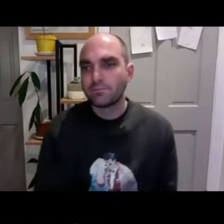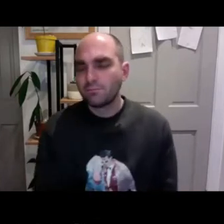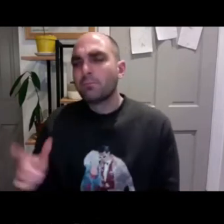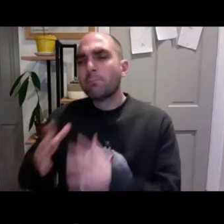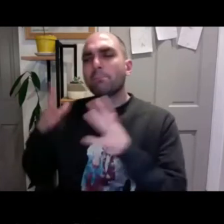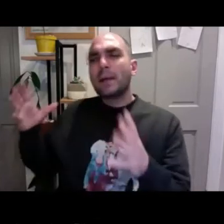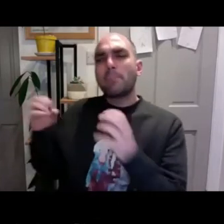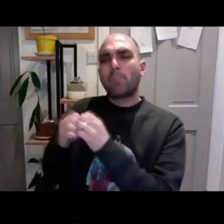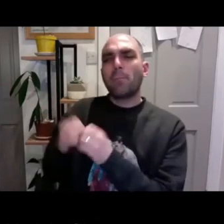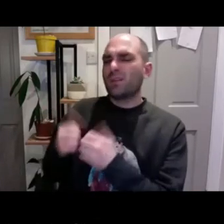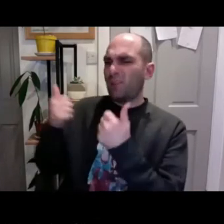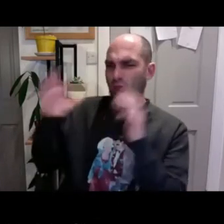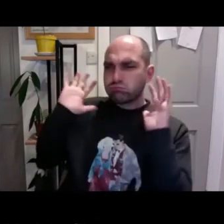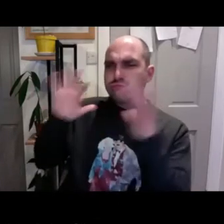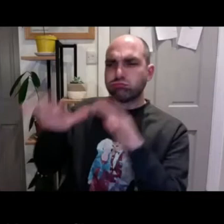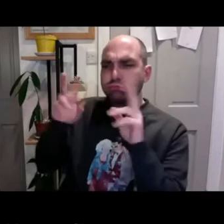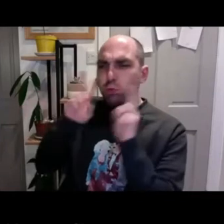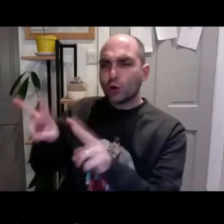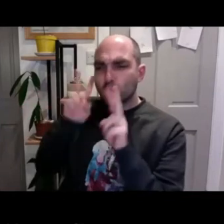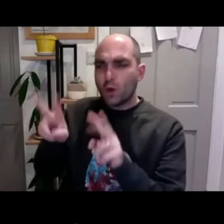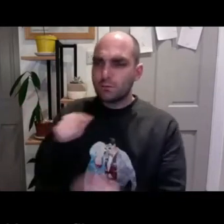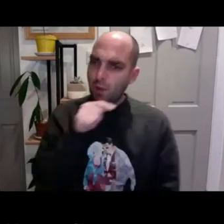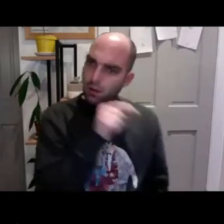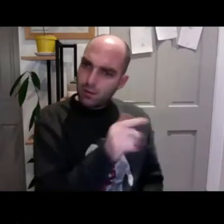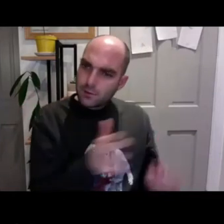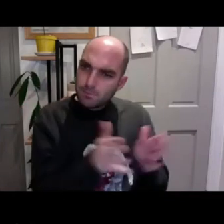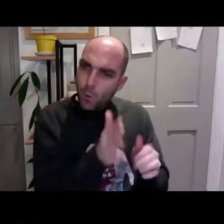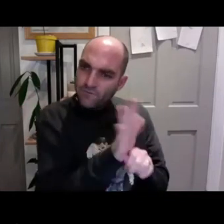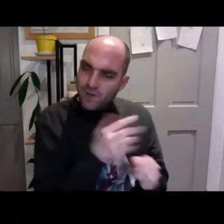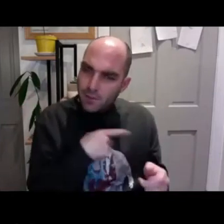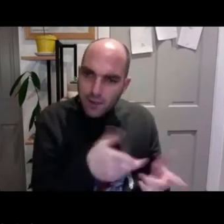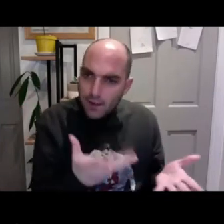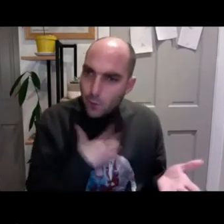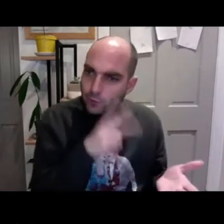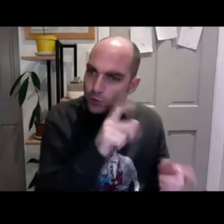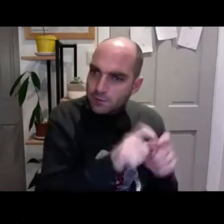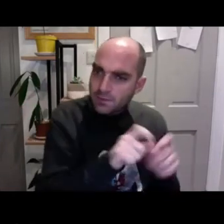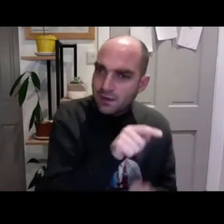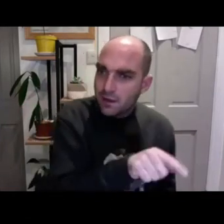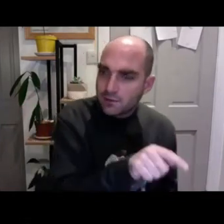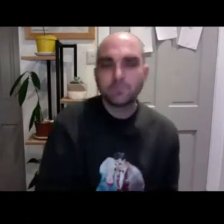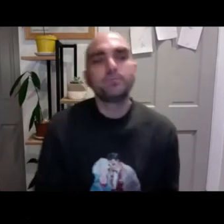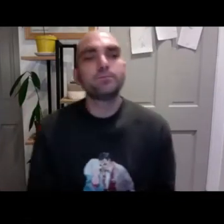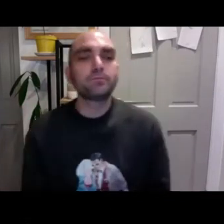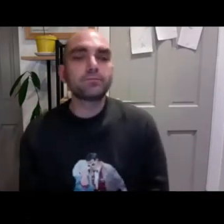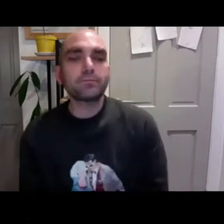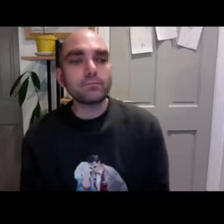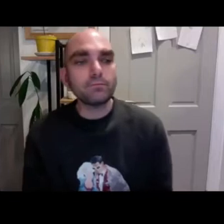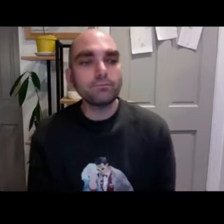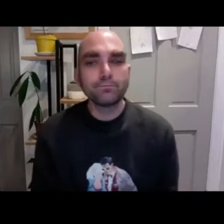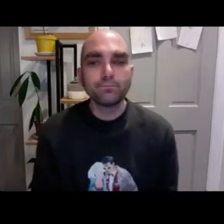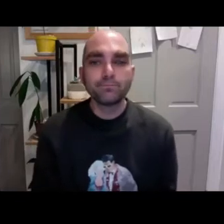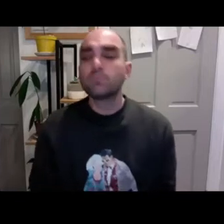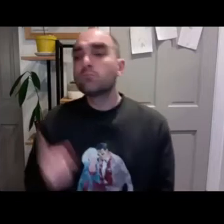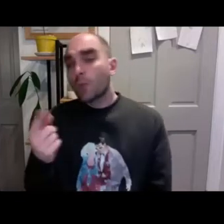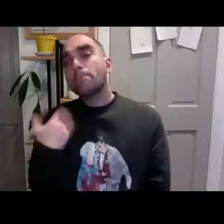do have subtitles. With a big blockbuster film, you're going to get massive audiences. And obviously, with the smaller films, they're not going to attract the same audiences